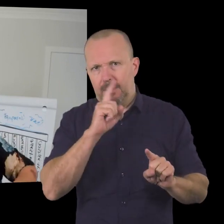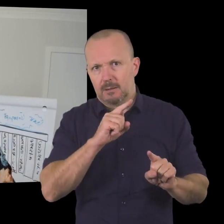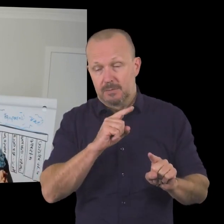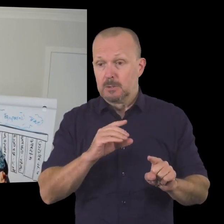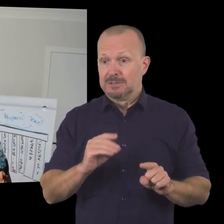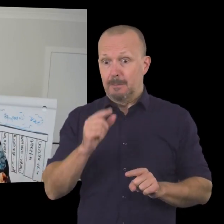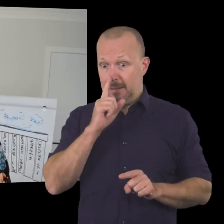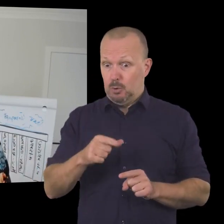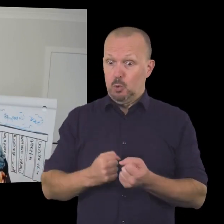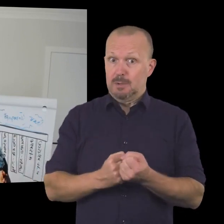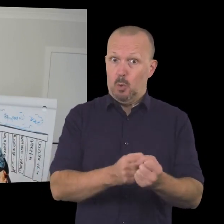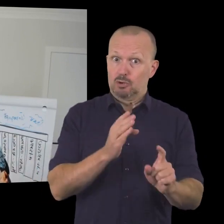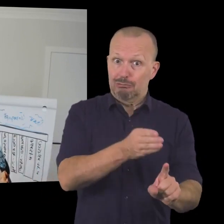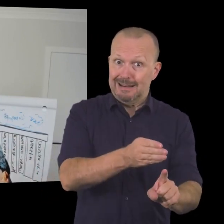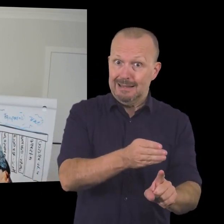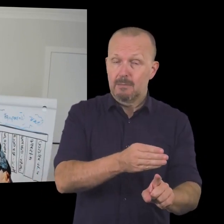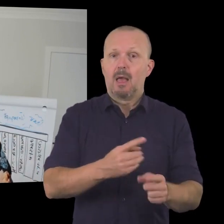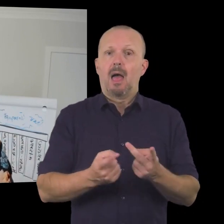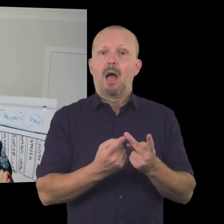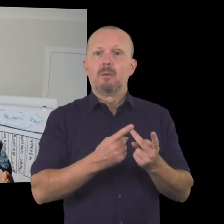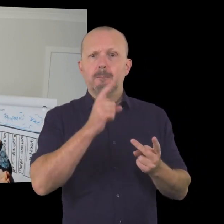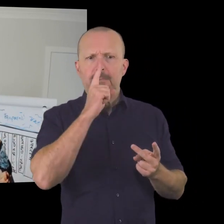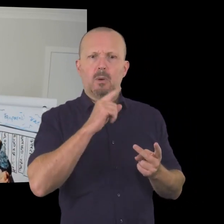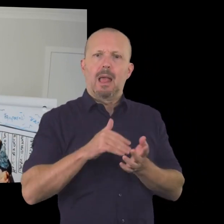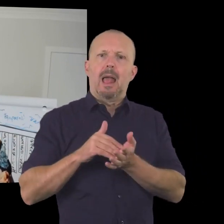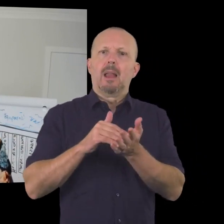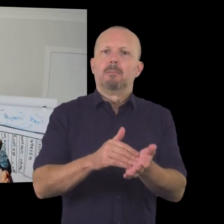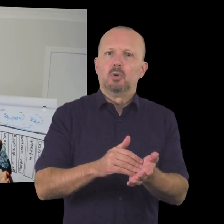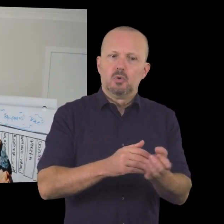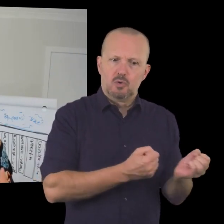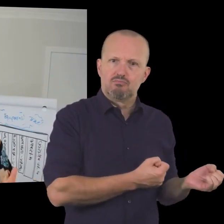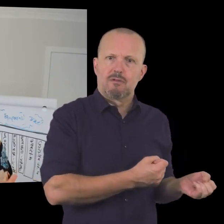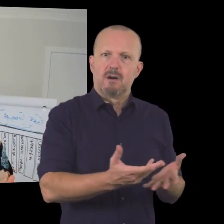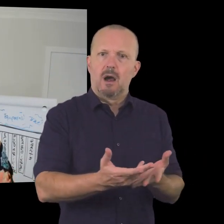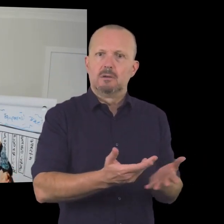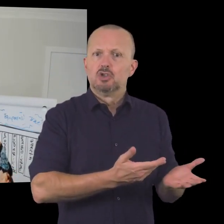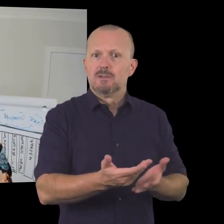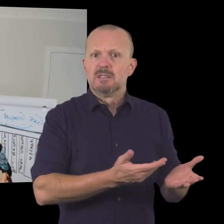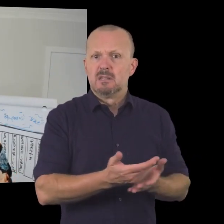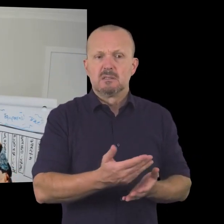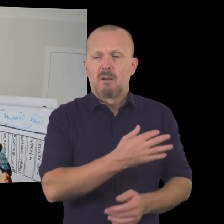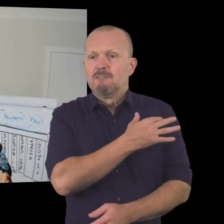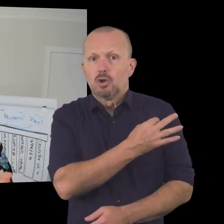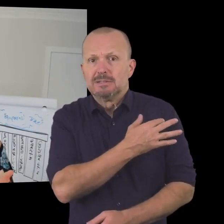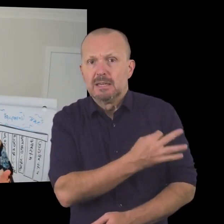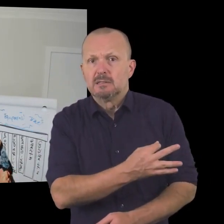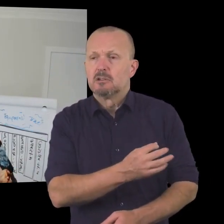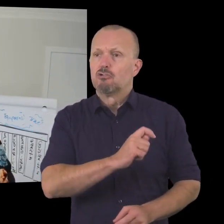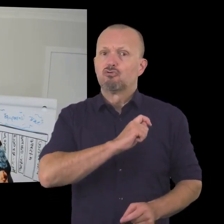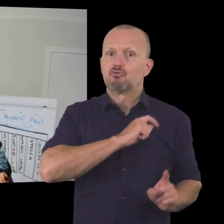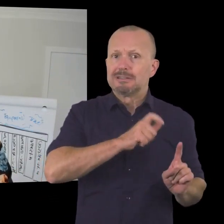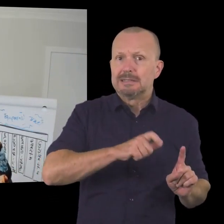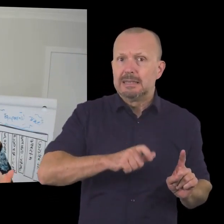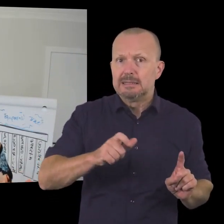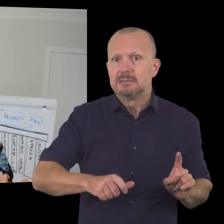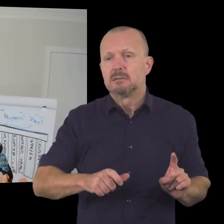so there will be those that you support uh there will also be people who are helping you to provide your programs or services you may have volunteers who are part of that you'll be